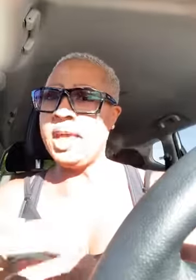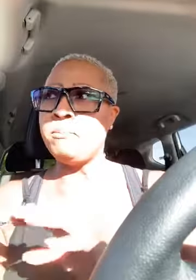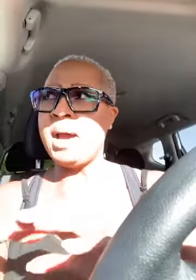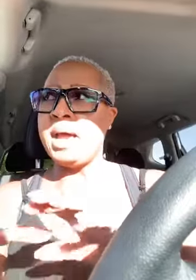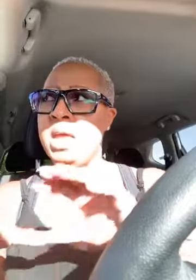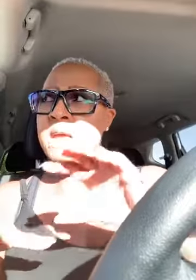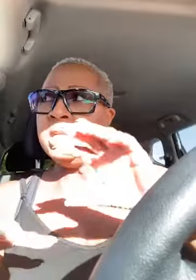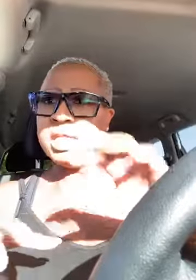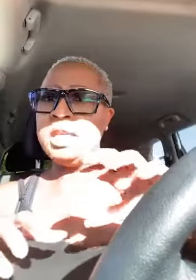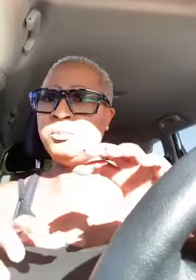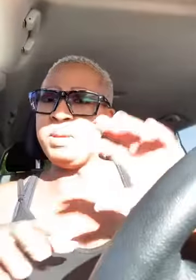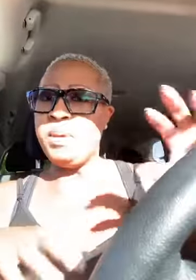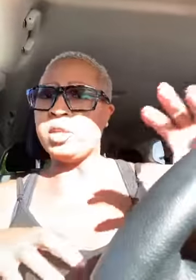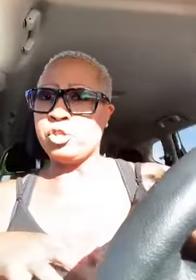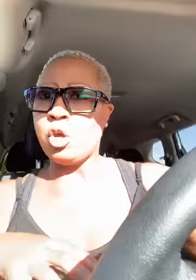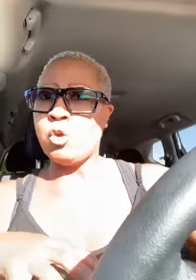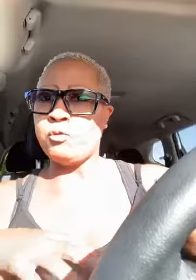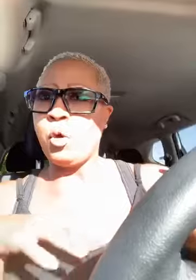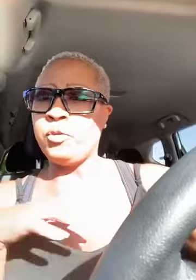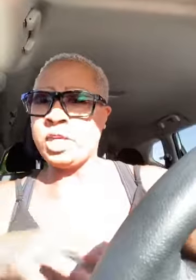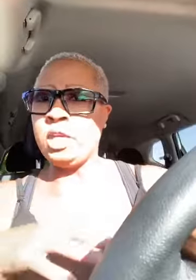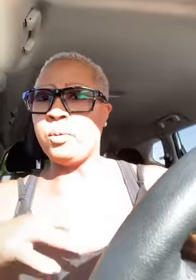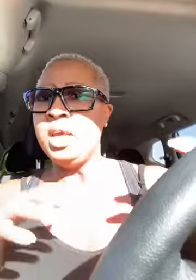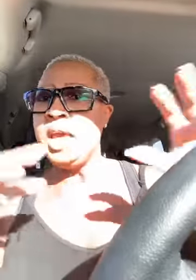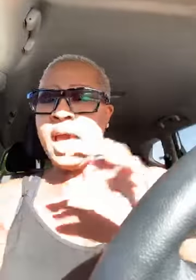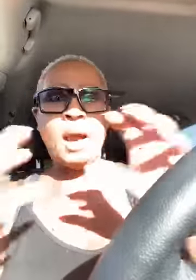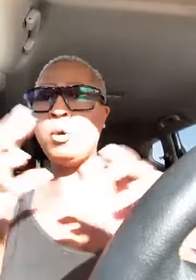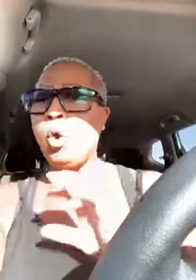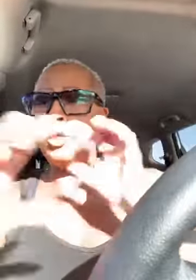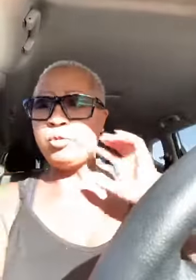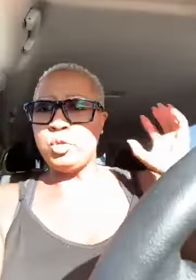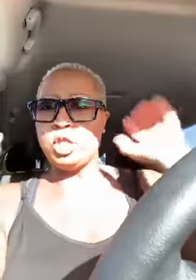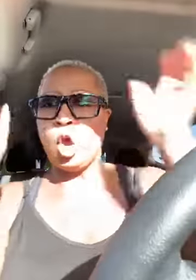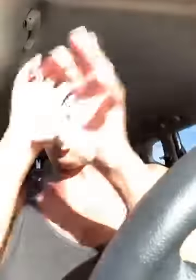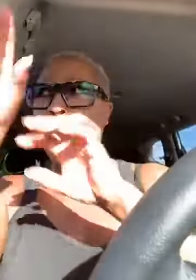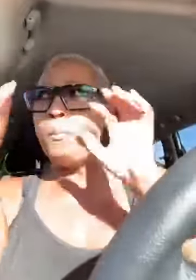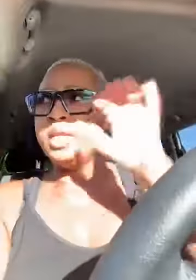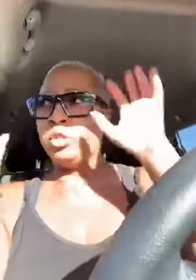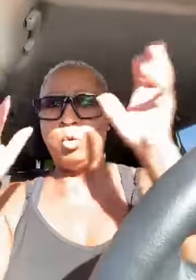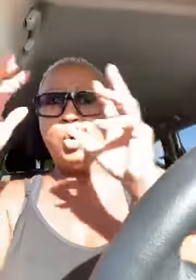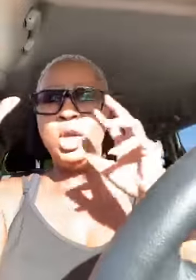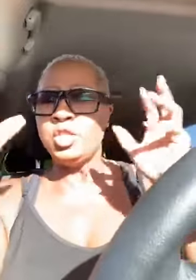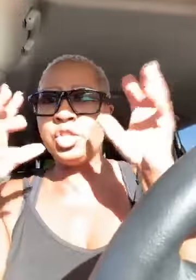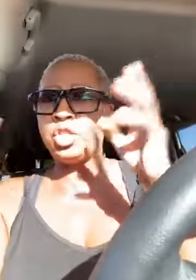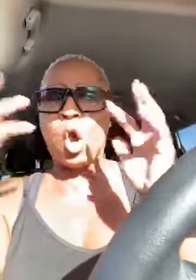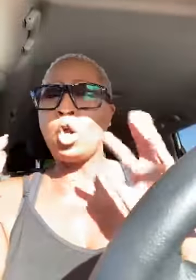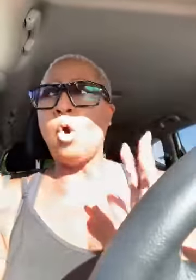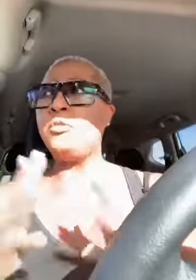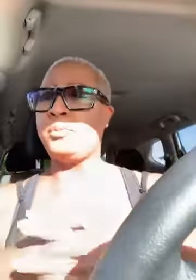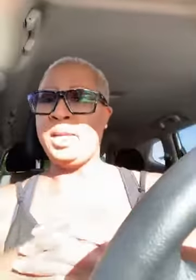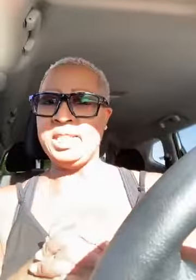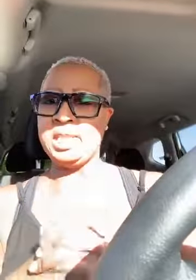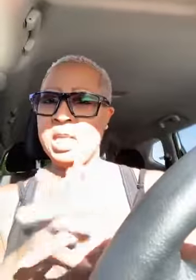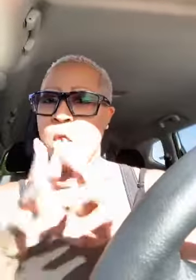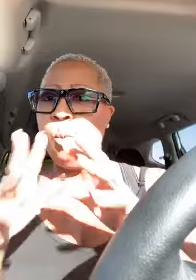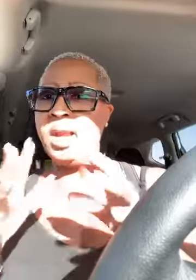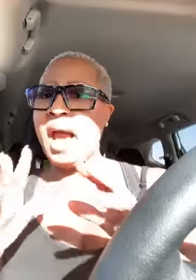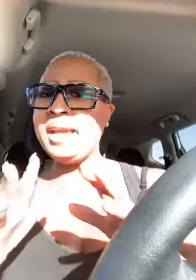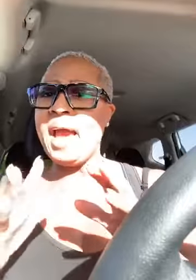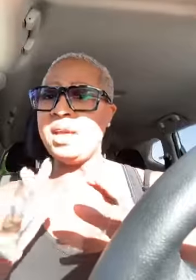let my things be better served over here and i'm going through this whole mental just all over the place and when i got